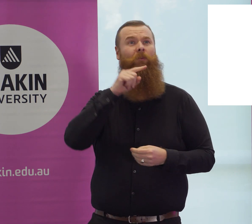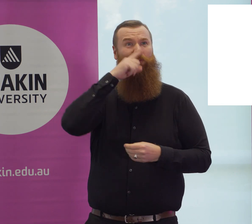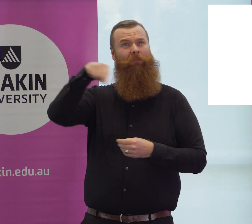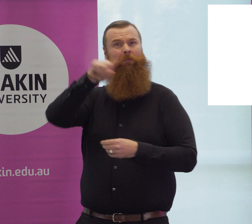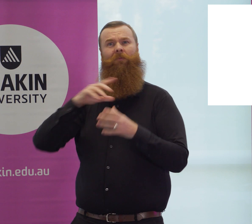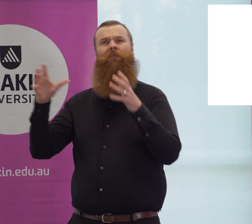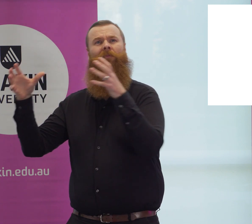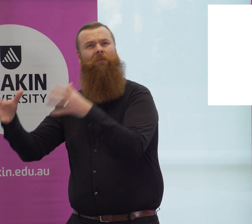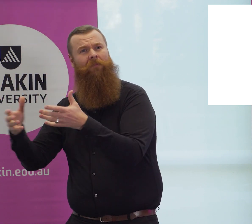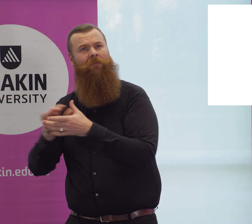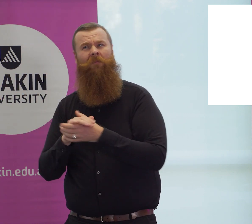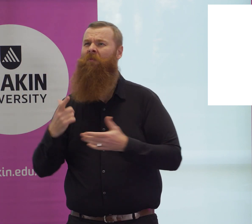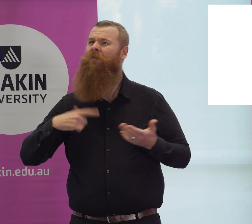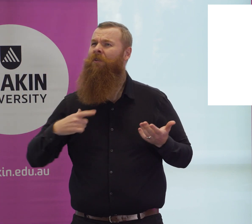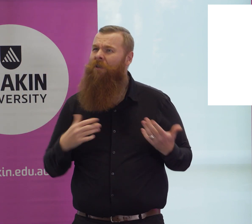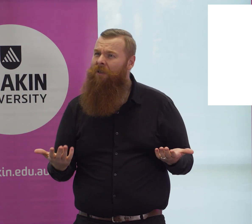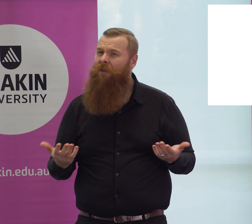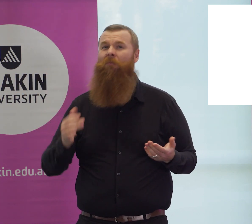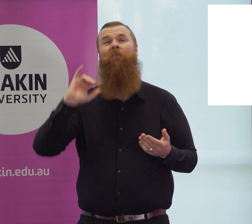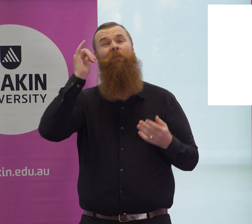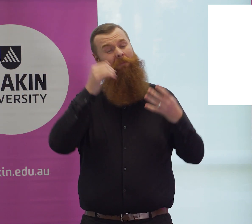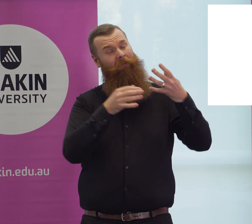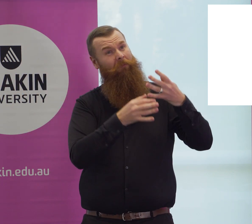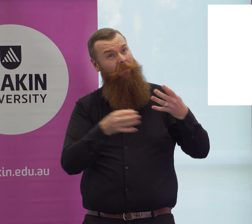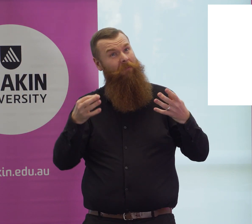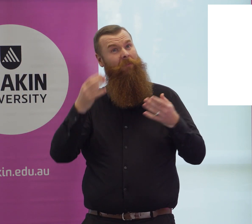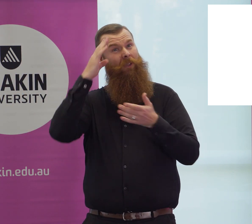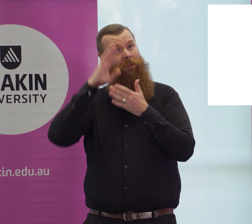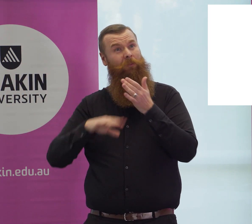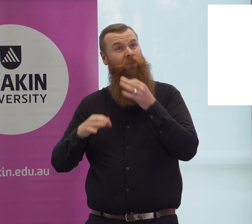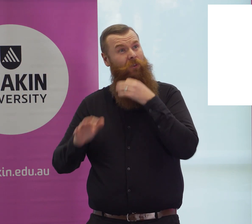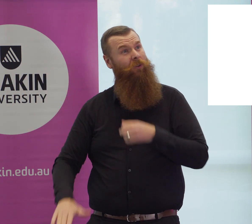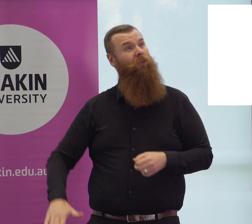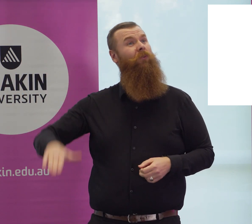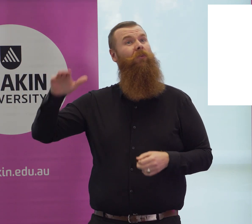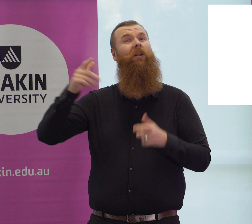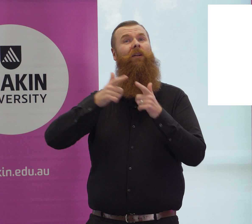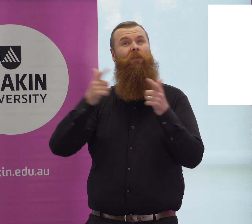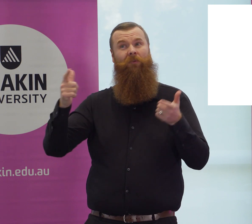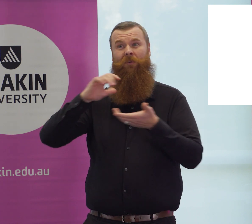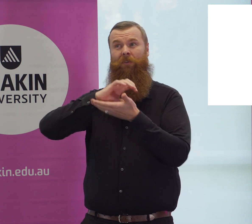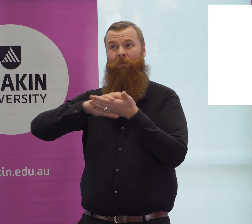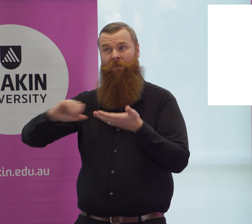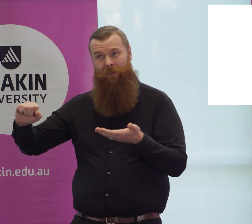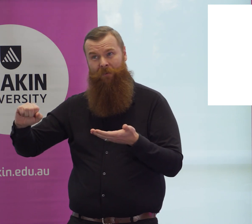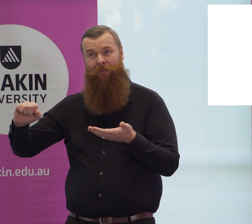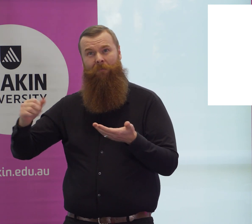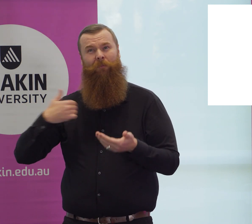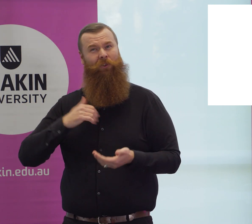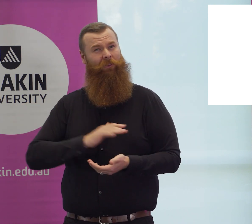than in the hearing population. Could it be that those childhood experiences of language deprivation play a part?